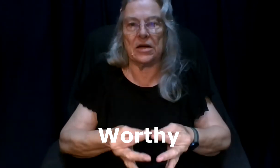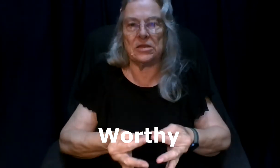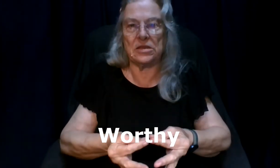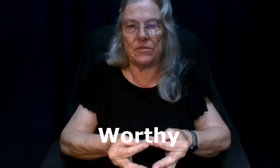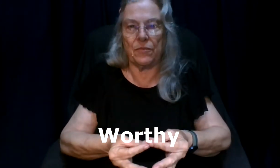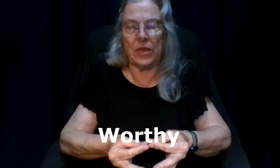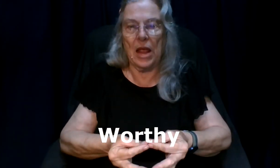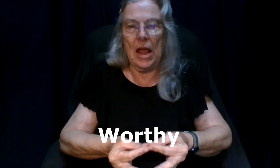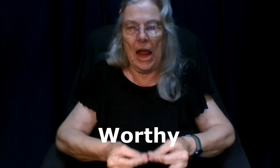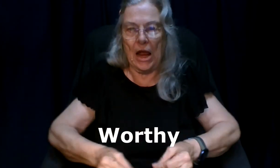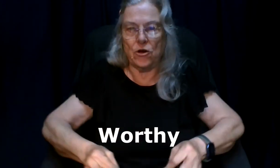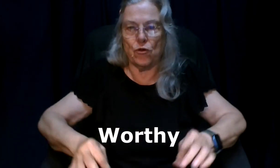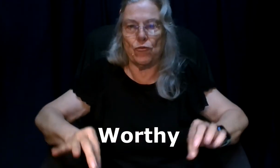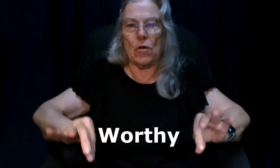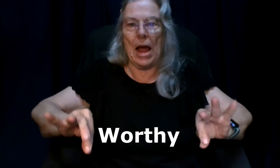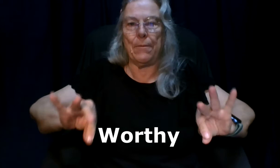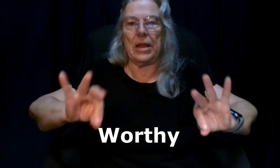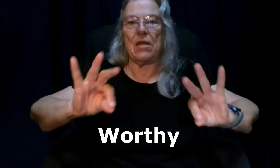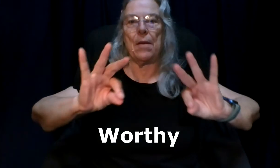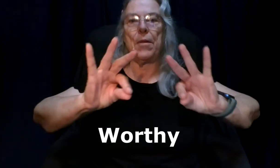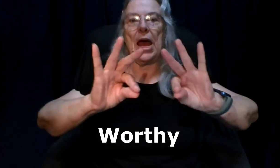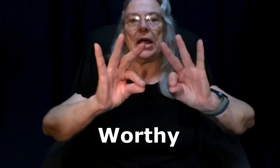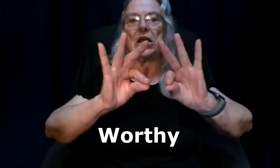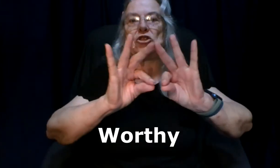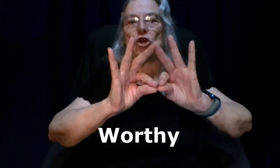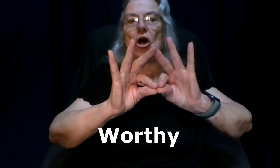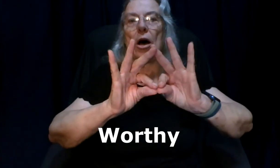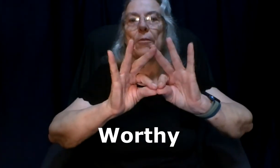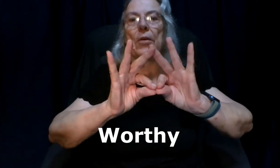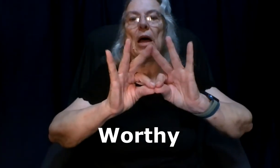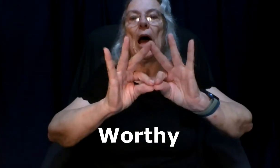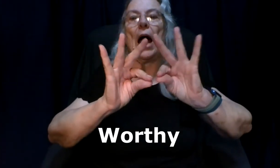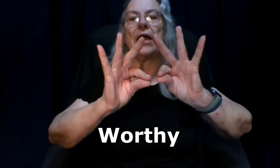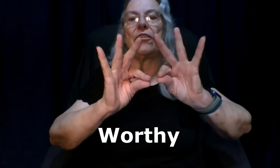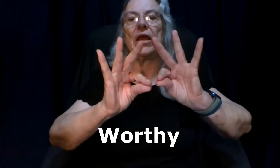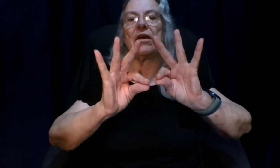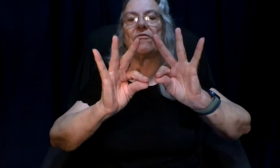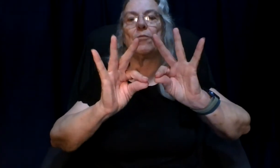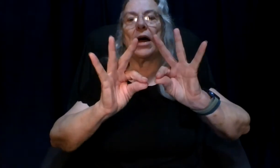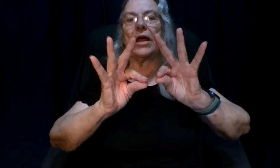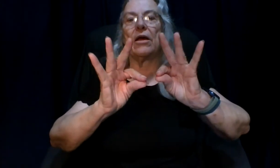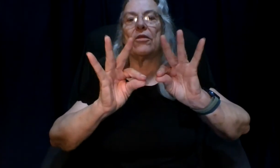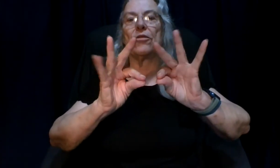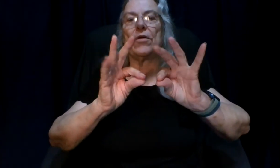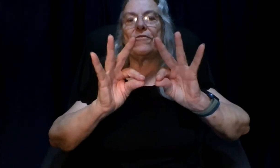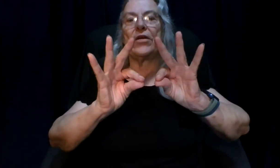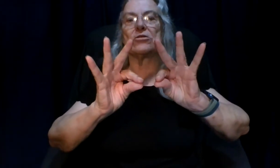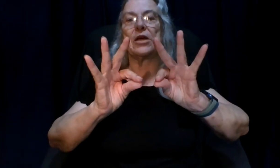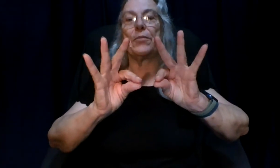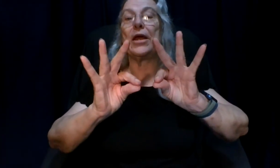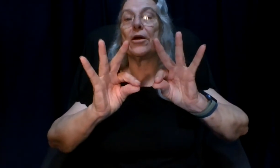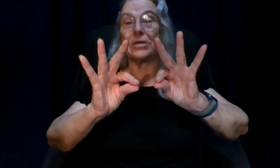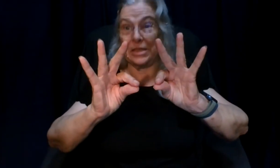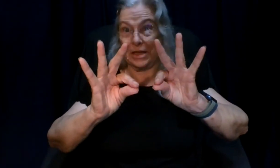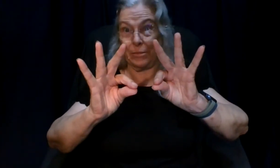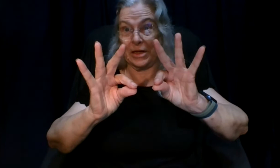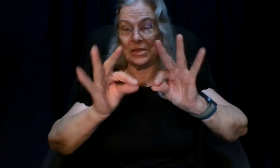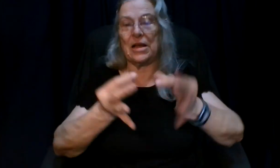and you're wrapping that package up i think of my three fingers up here is the w sign